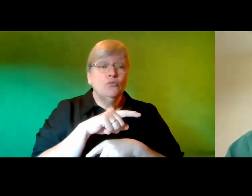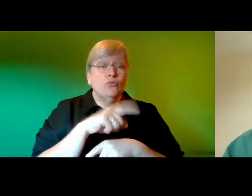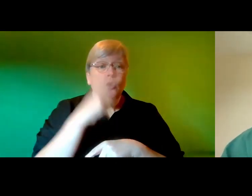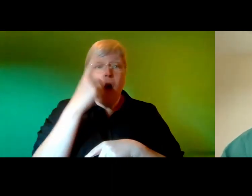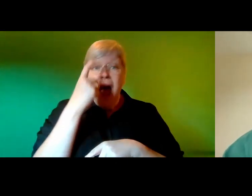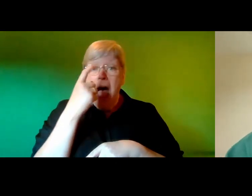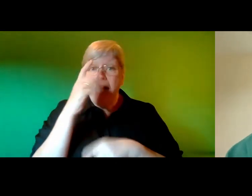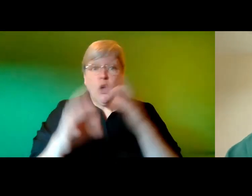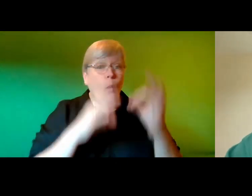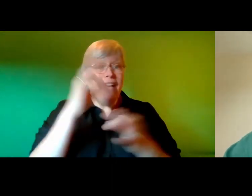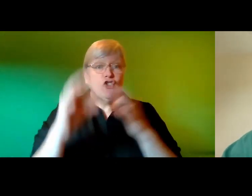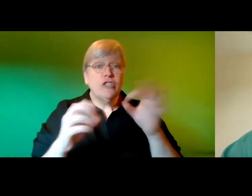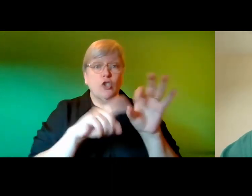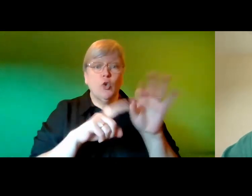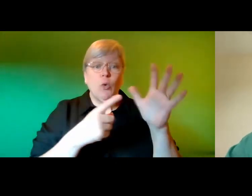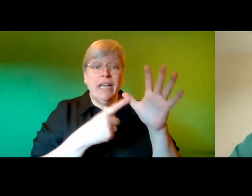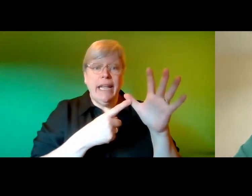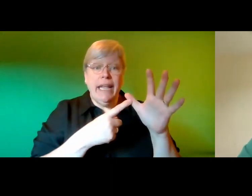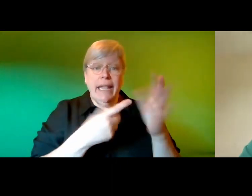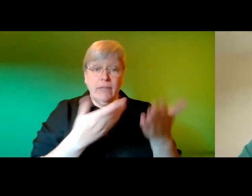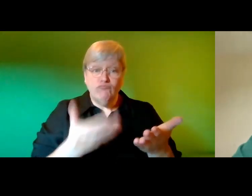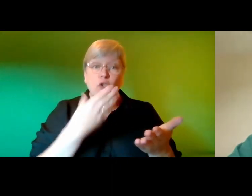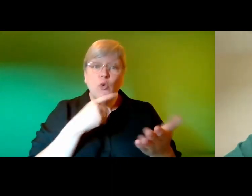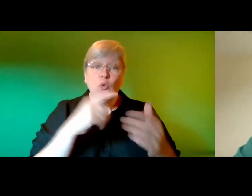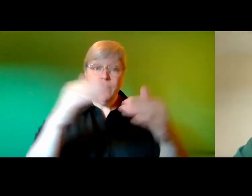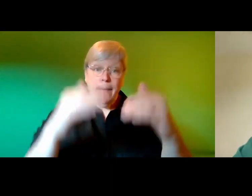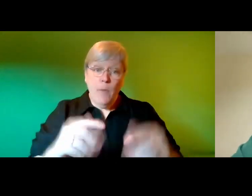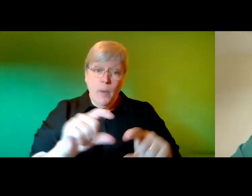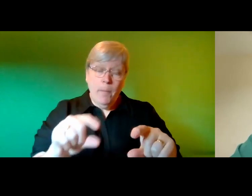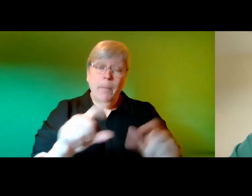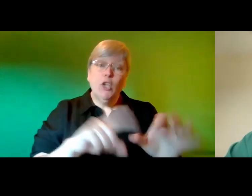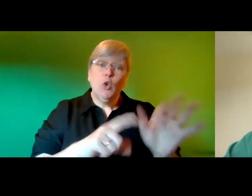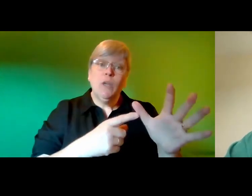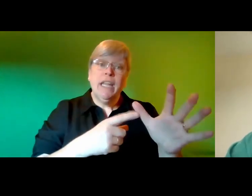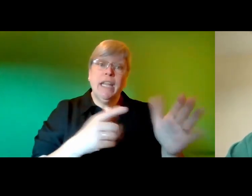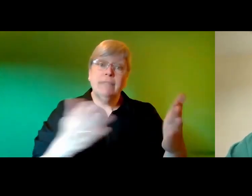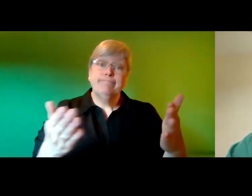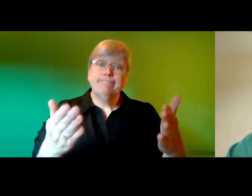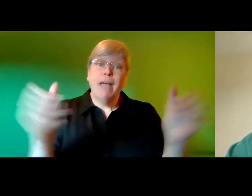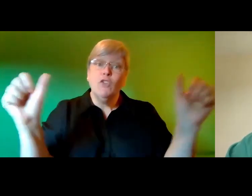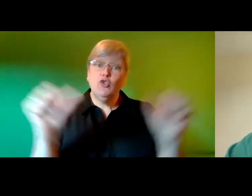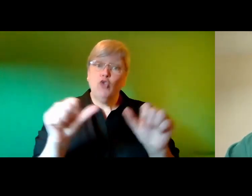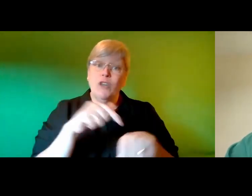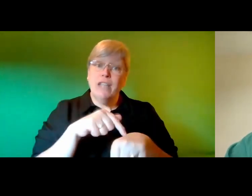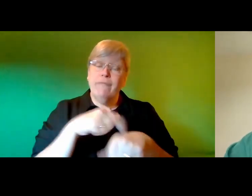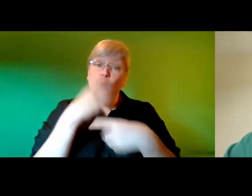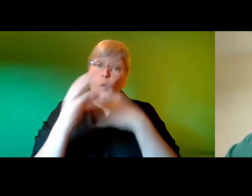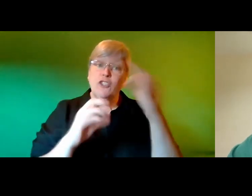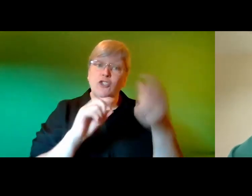put in questions to the q a and start populating it as well now and towards the end we'll have a short q a if we have time hopefully